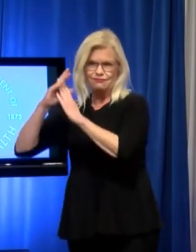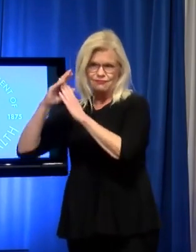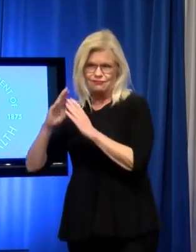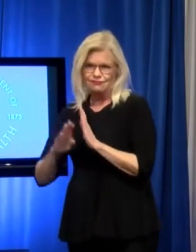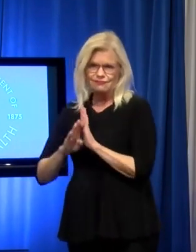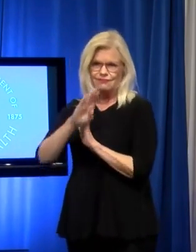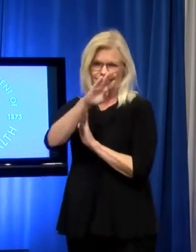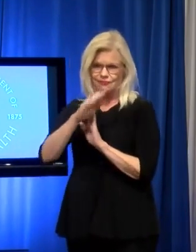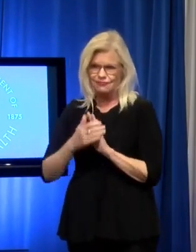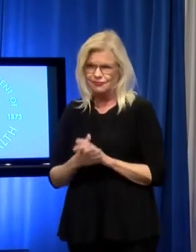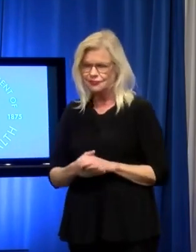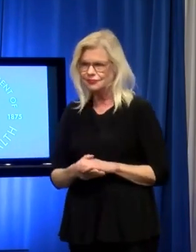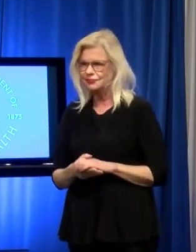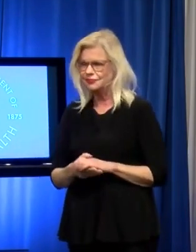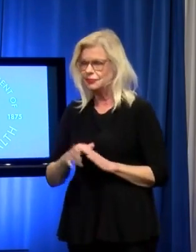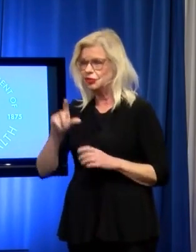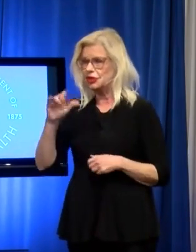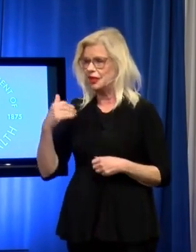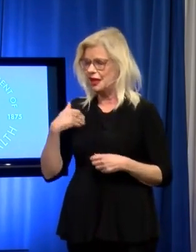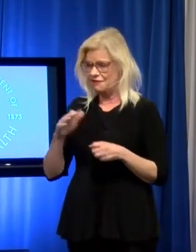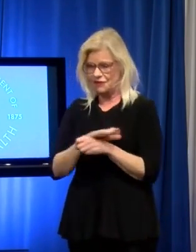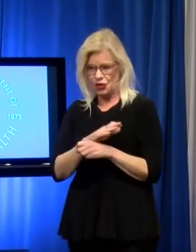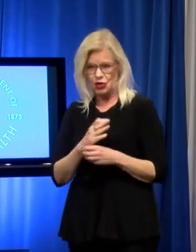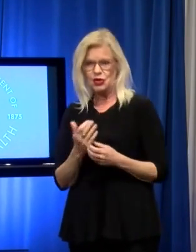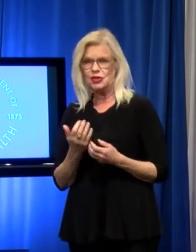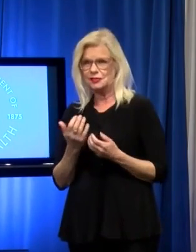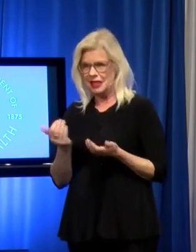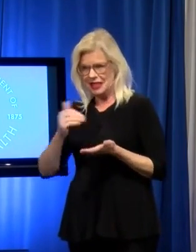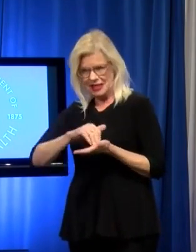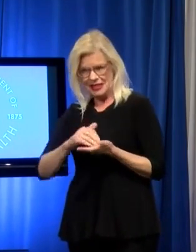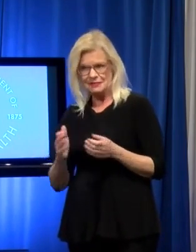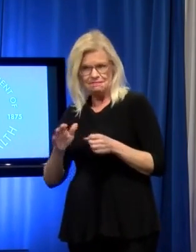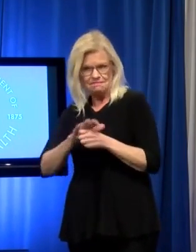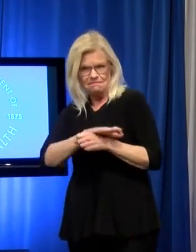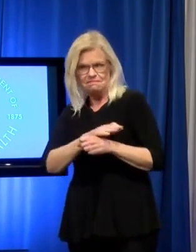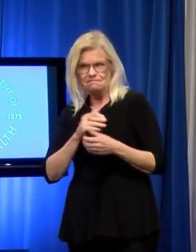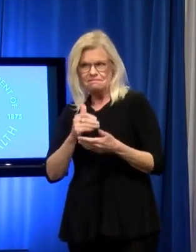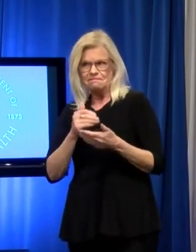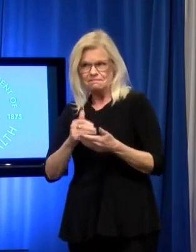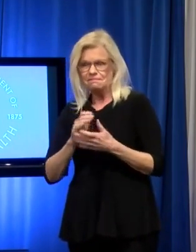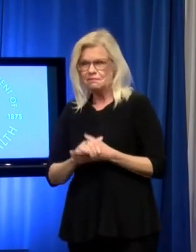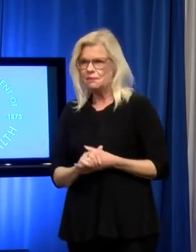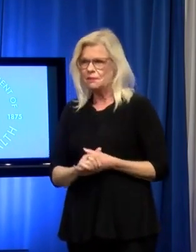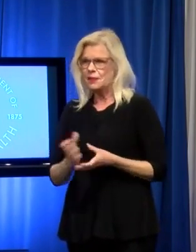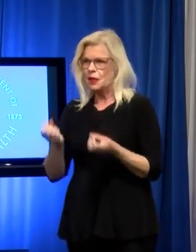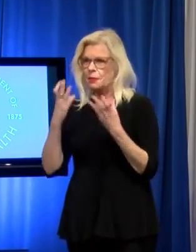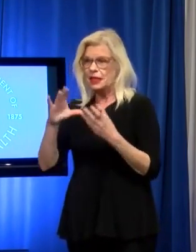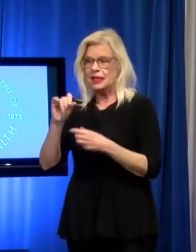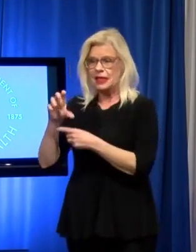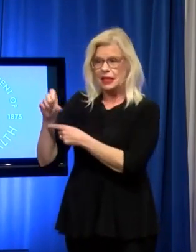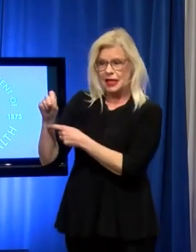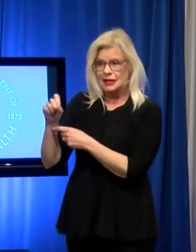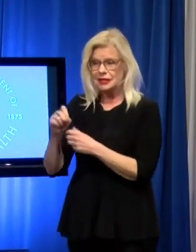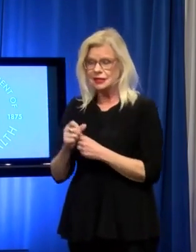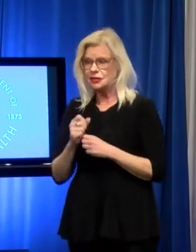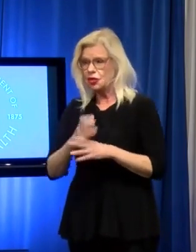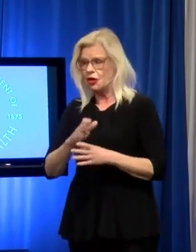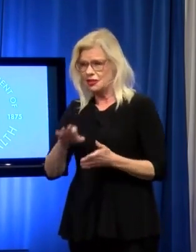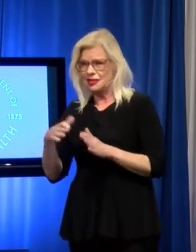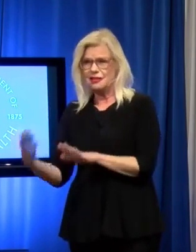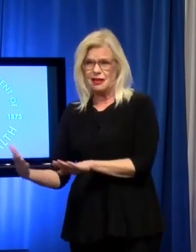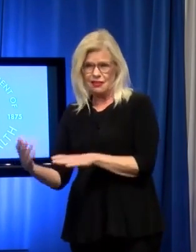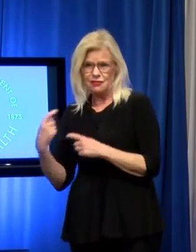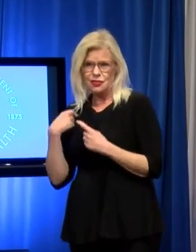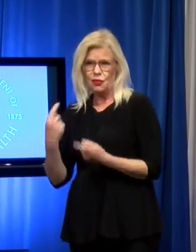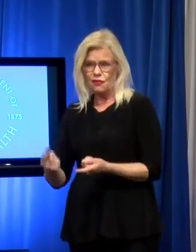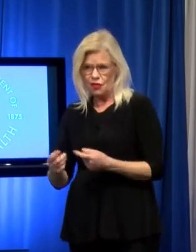capacity. We have about 1.5% of all of our cases that have resulted in deaths so far